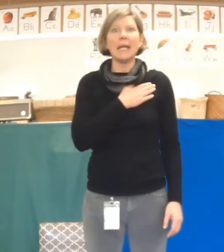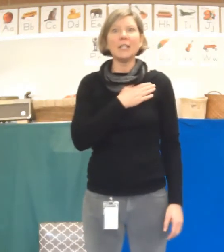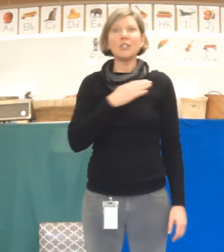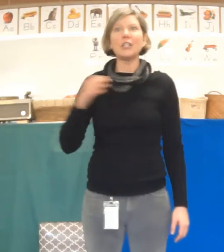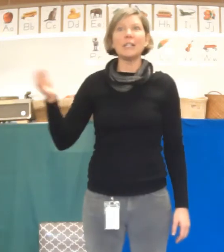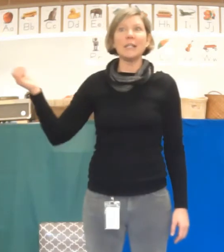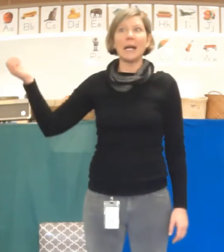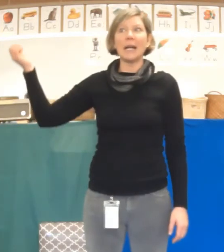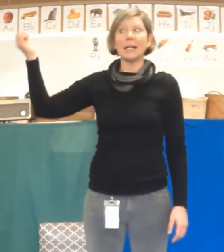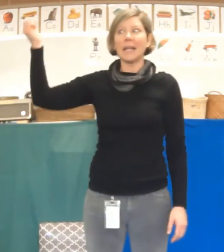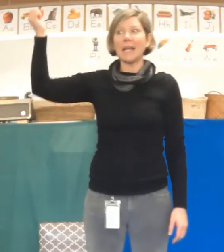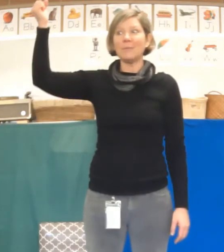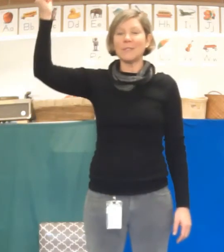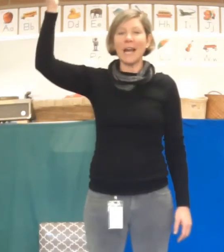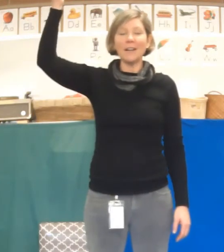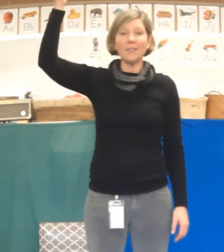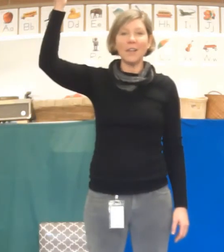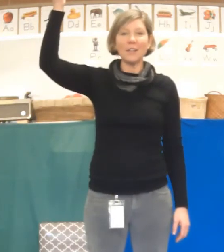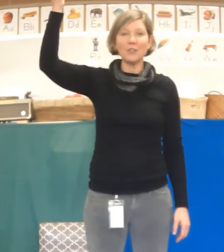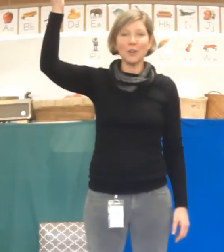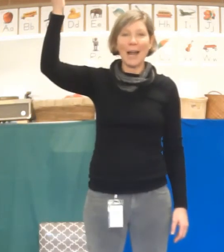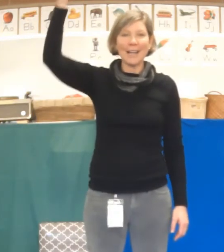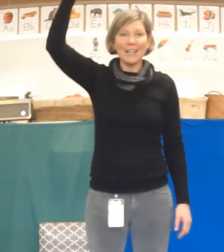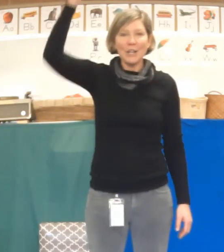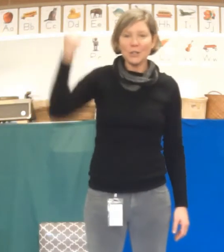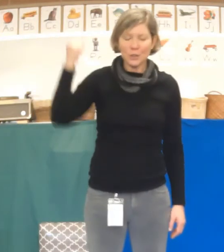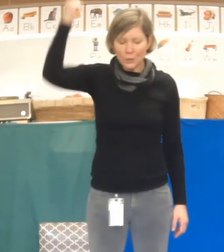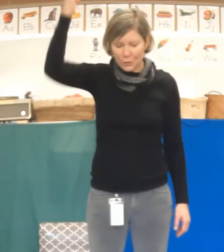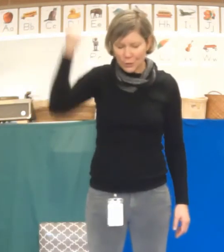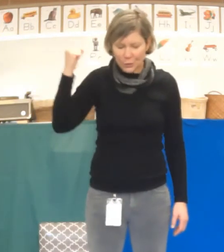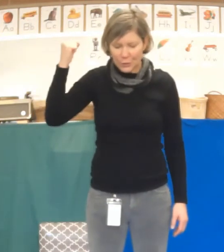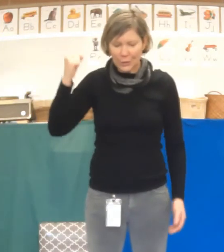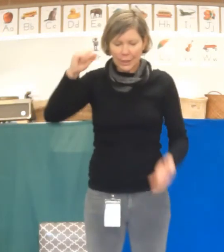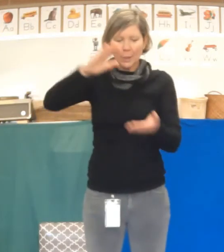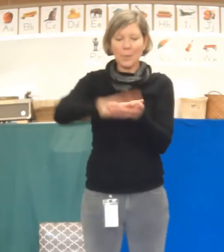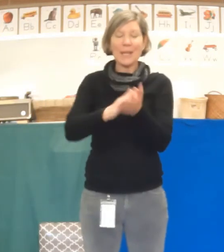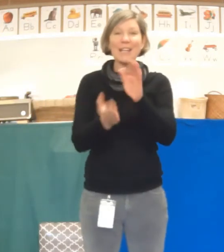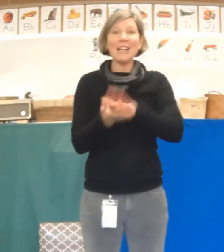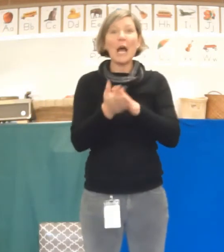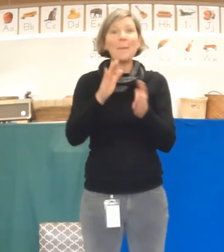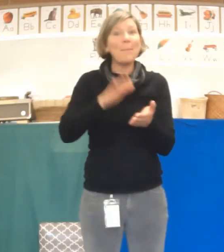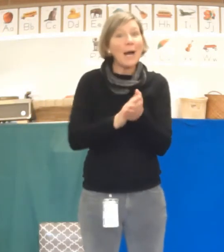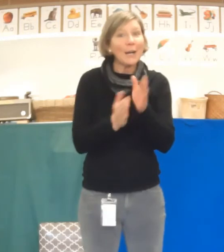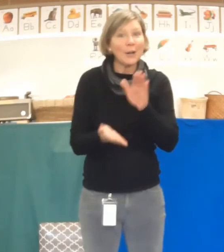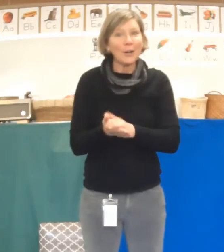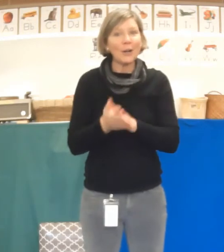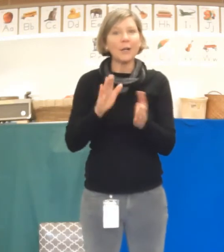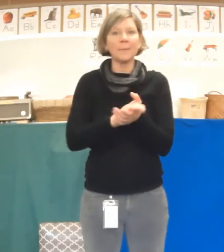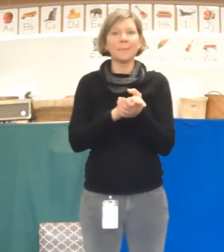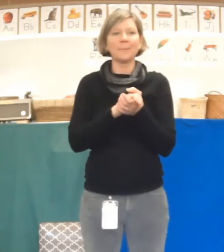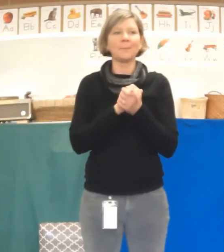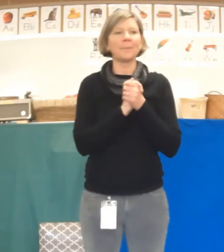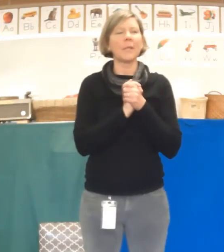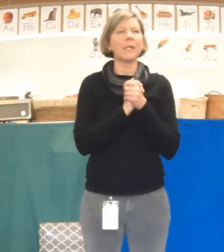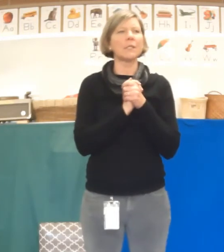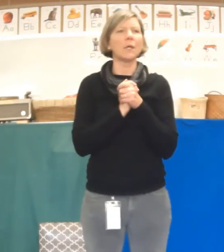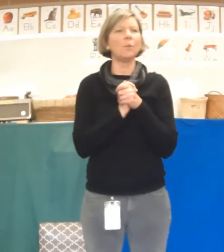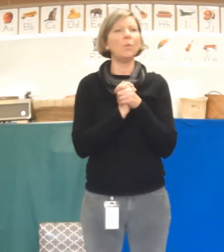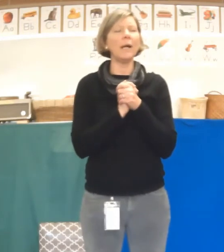Engine nine came down the track. Toot toot! Peanut butter! So what